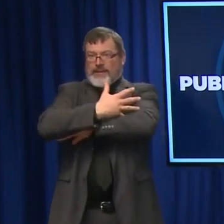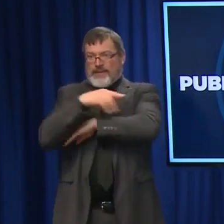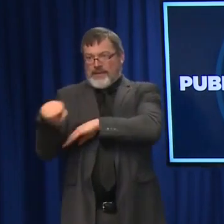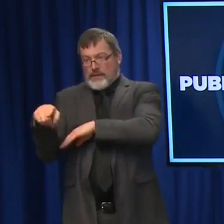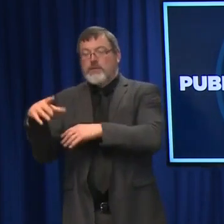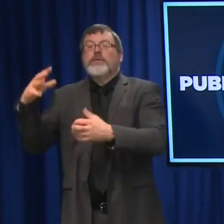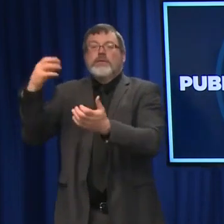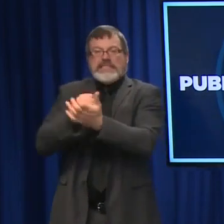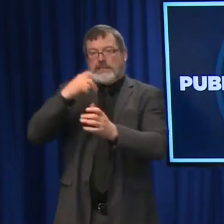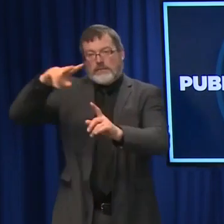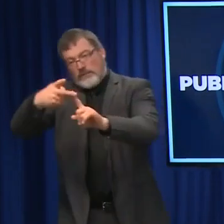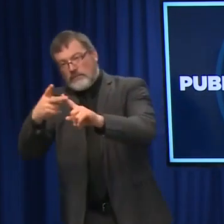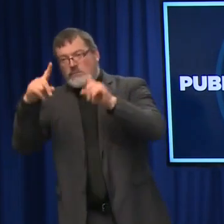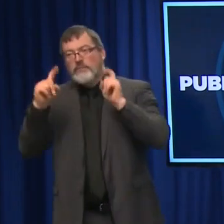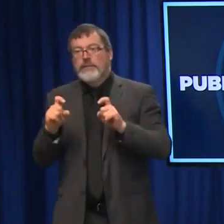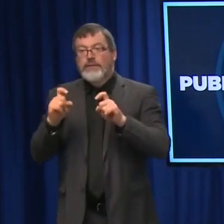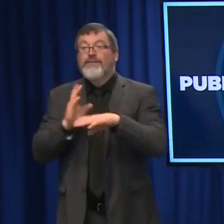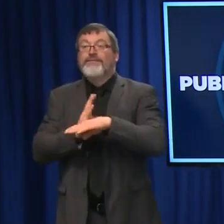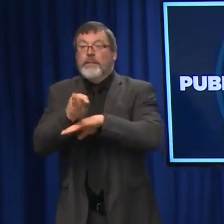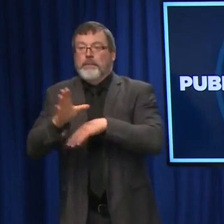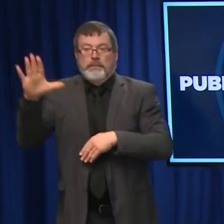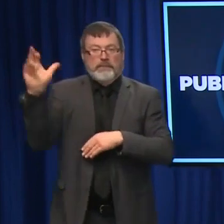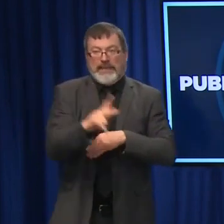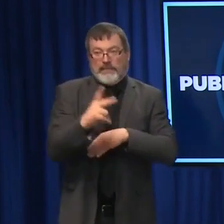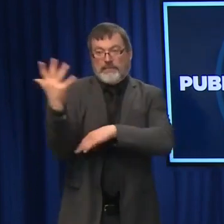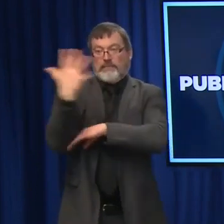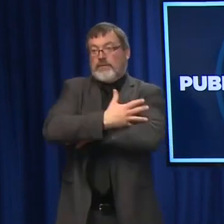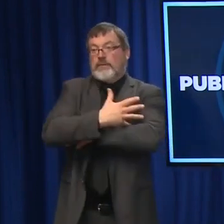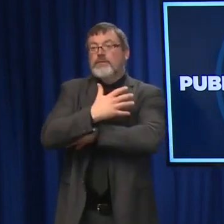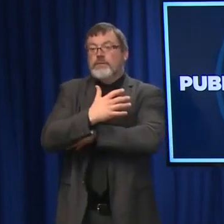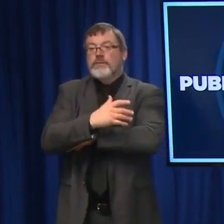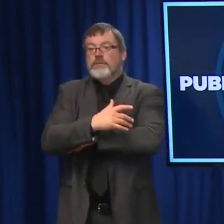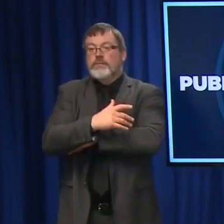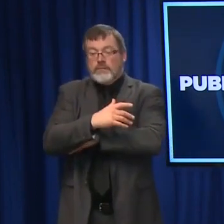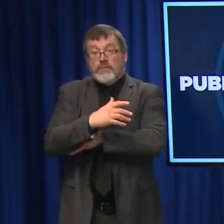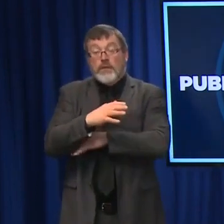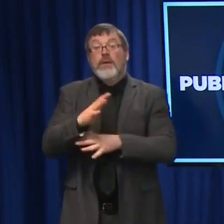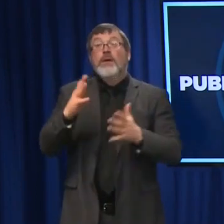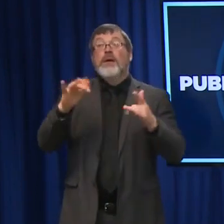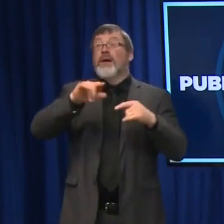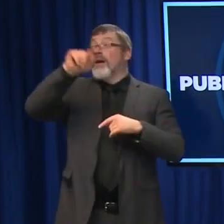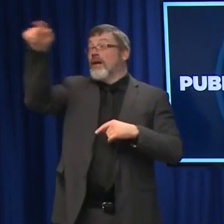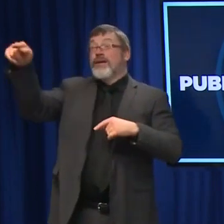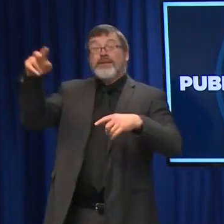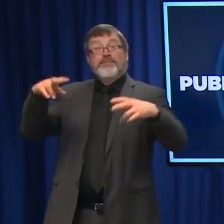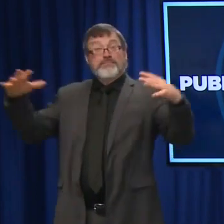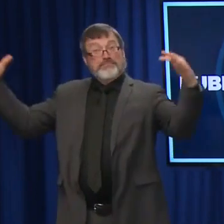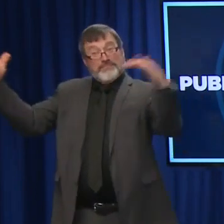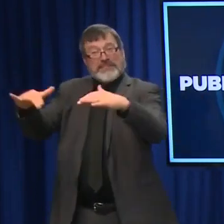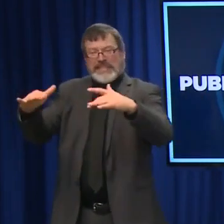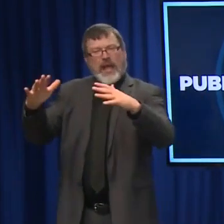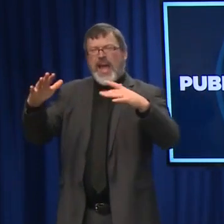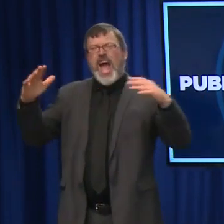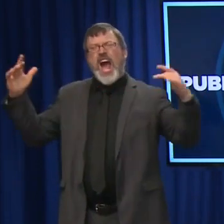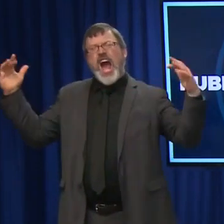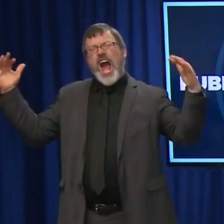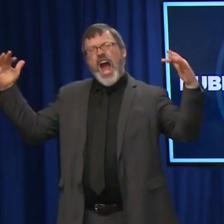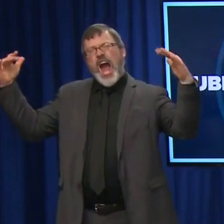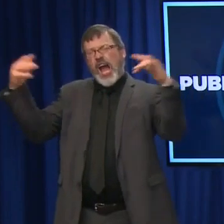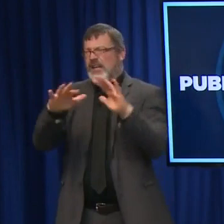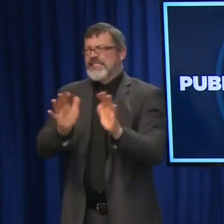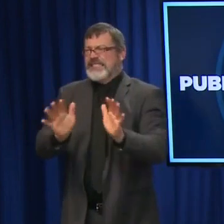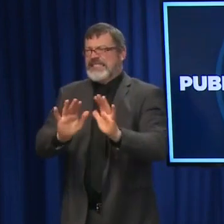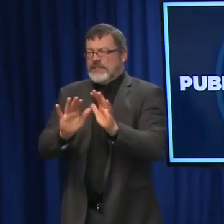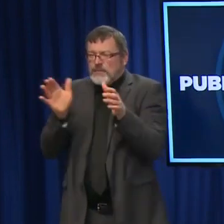And as the governor mentioned, just be aware of the settings that you're walking into and take the necessary precautions. We continue to advocate for